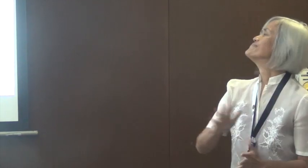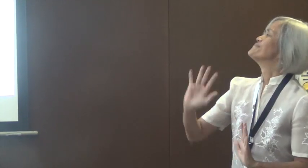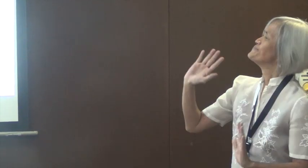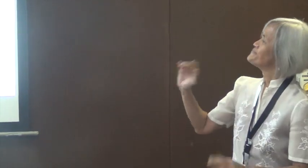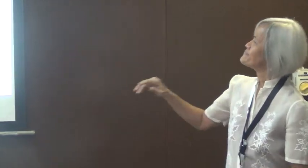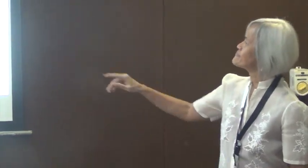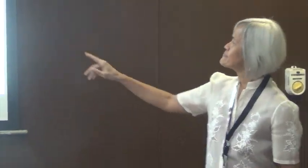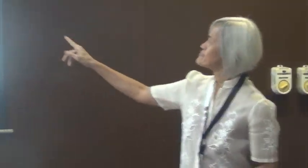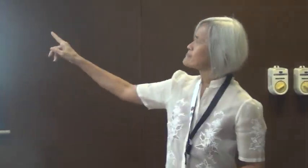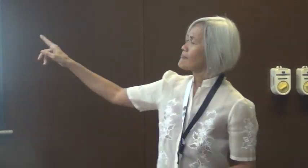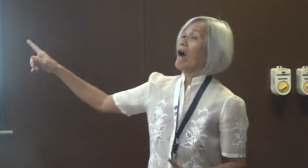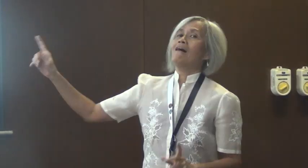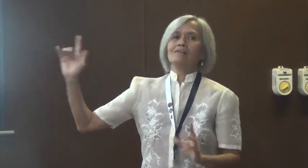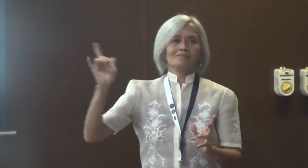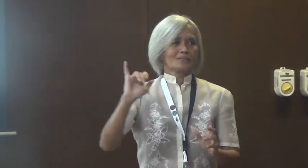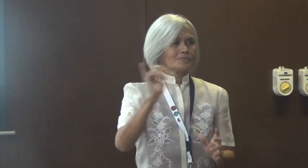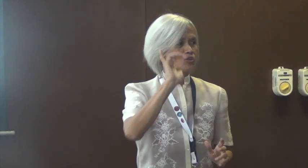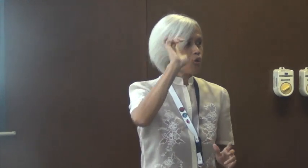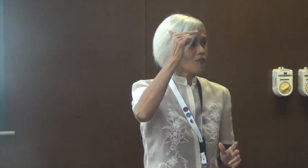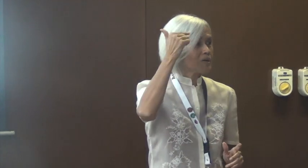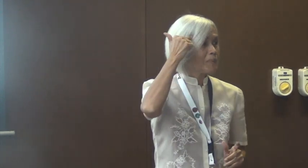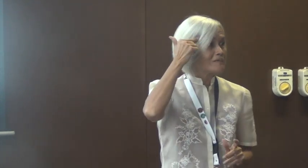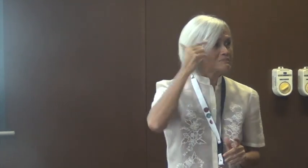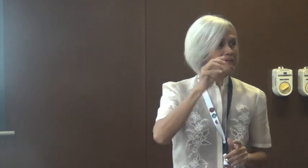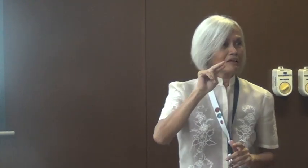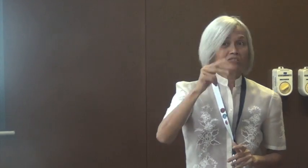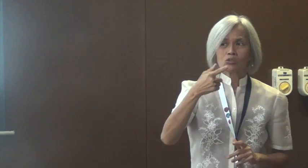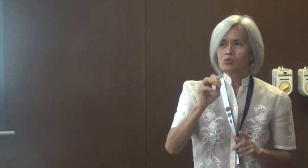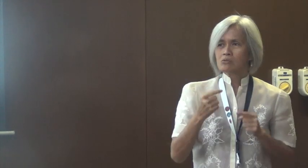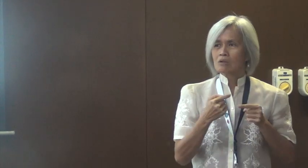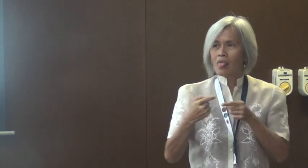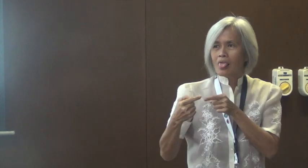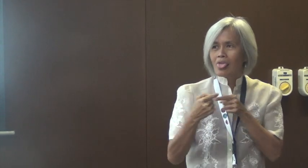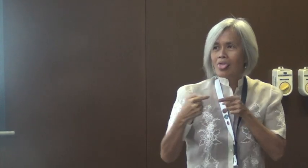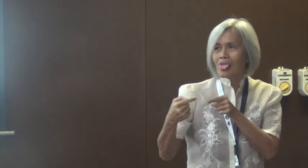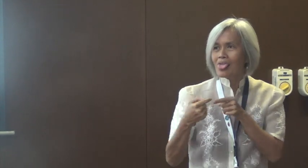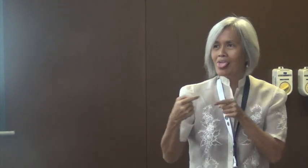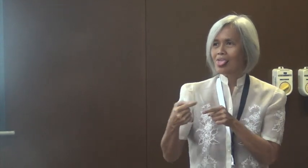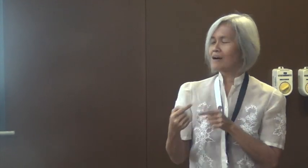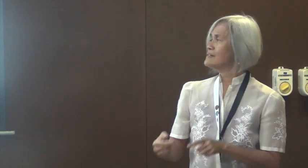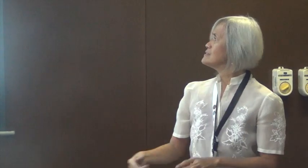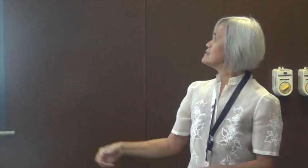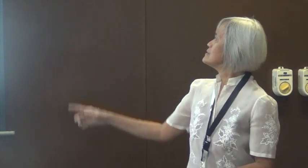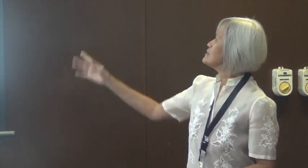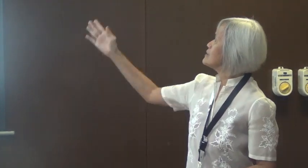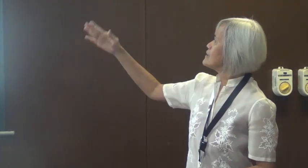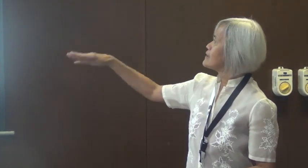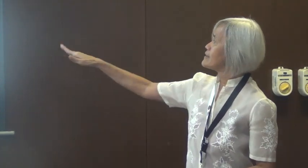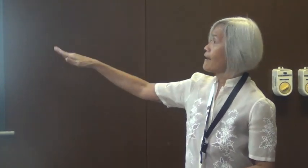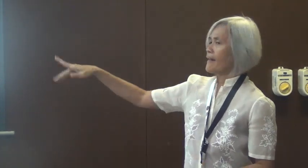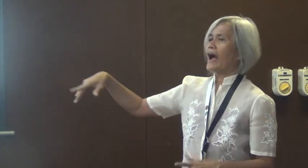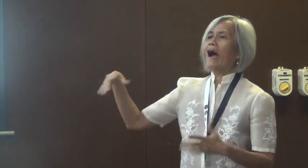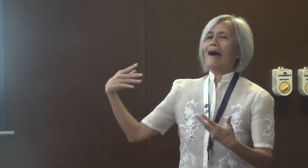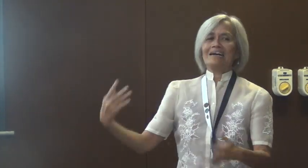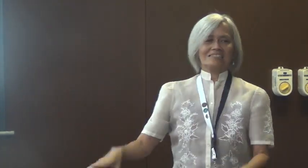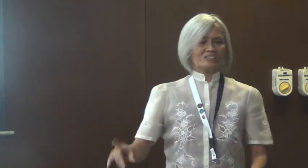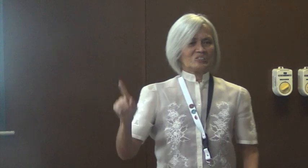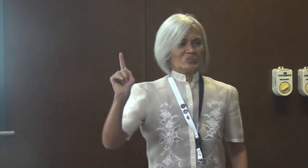about things, because of things that have been told them by their interpreters. And then, you also have these relations between the government